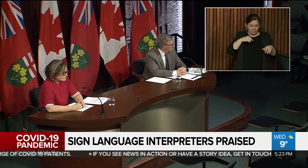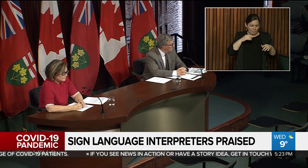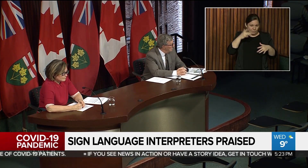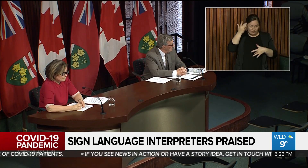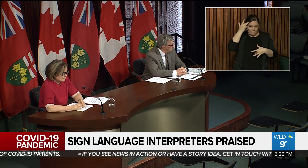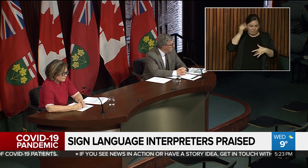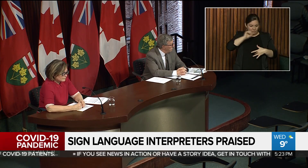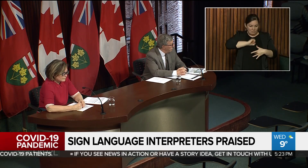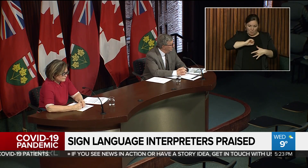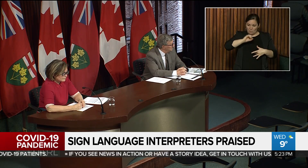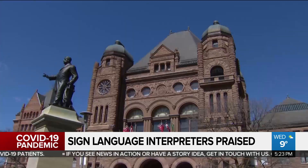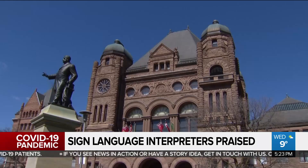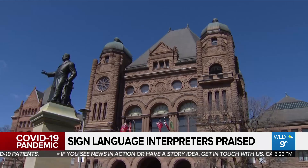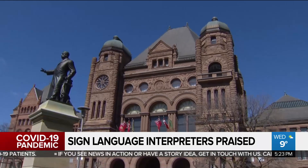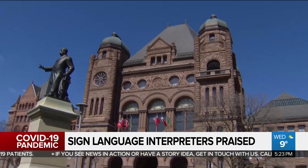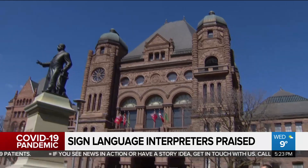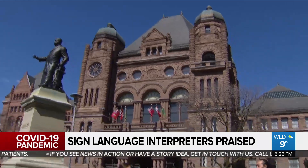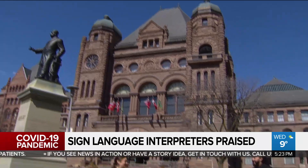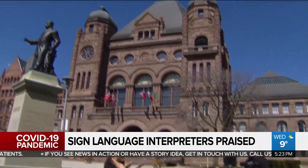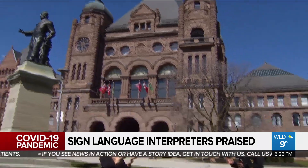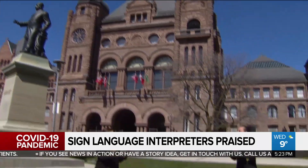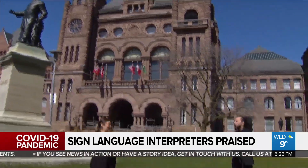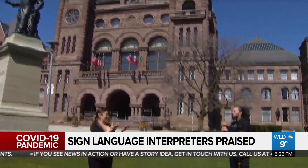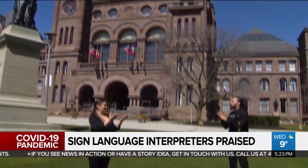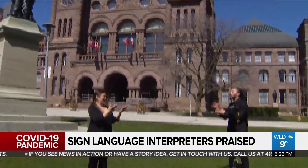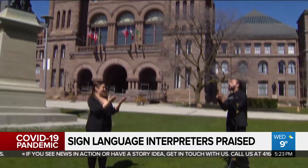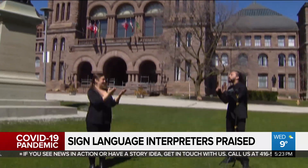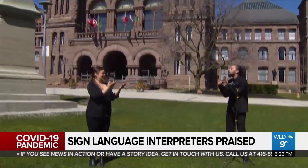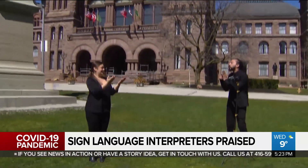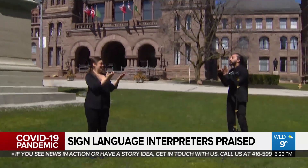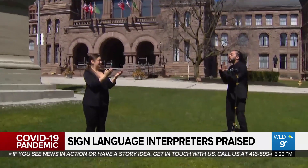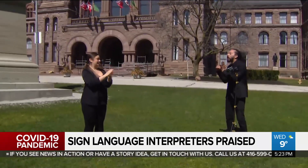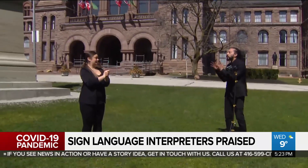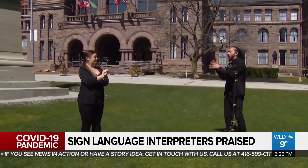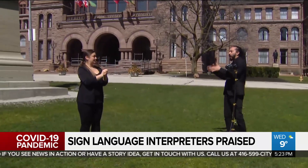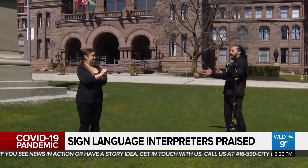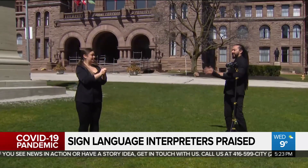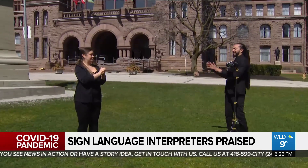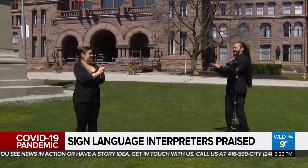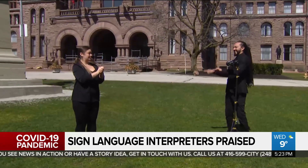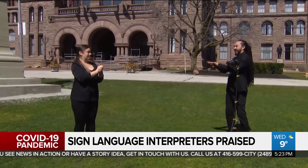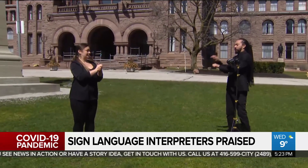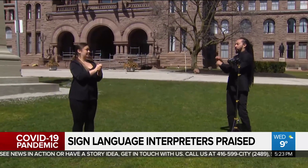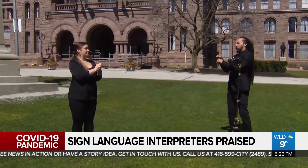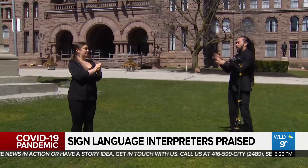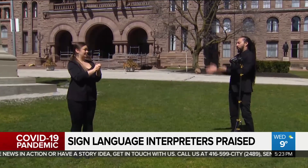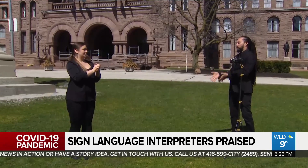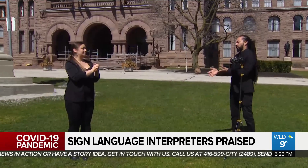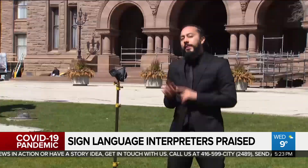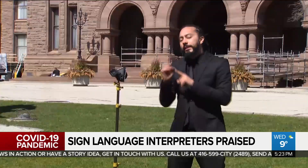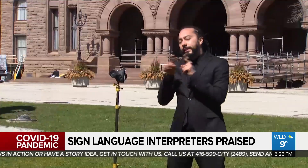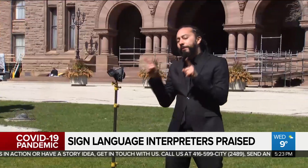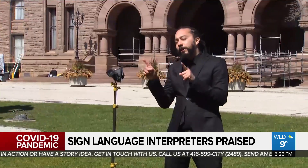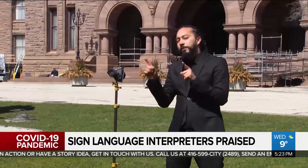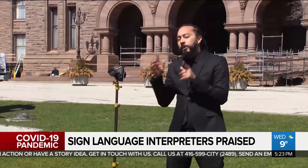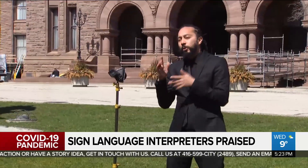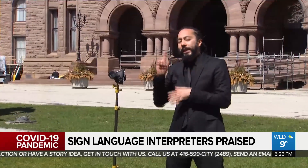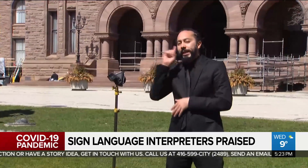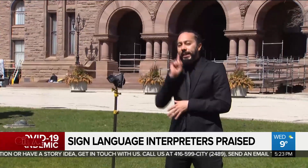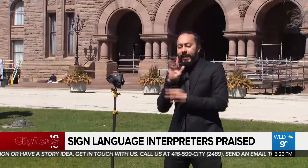medical updates. Both work as a team at Queen's Park to make press conferences accessible. The difference between a